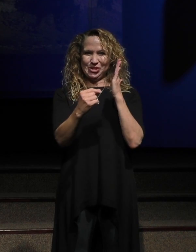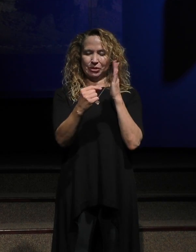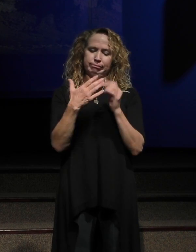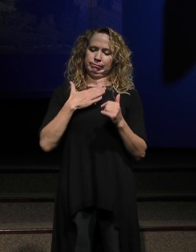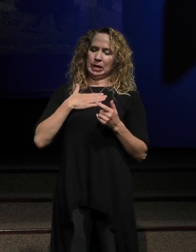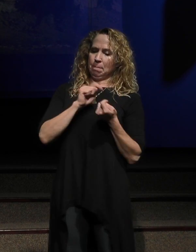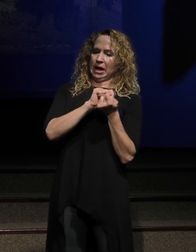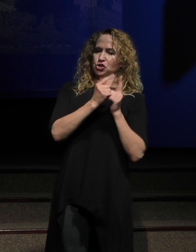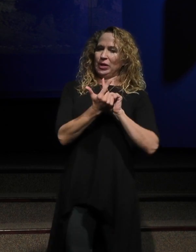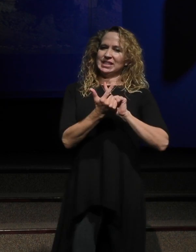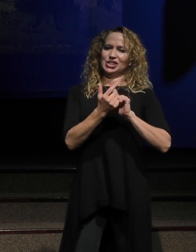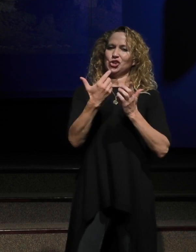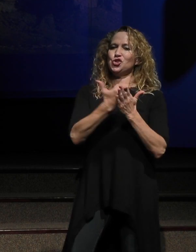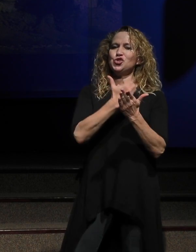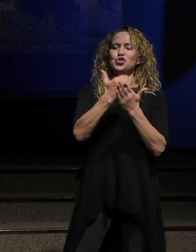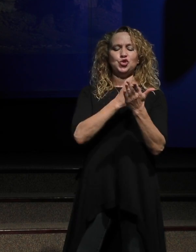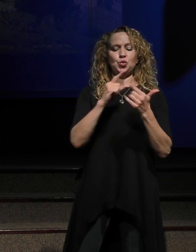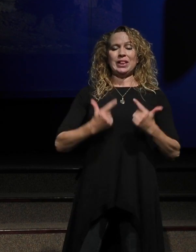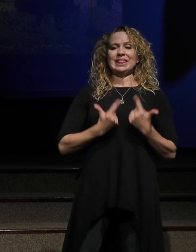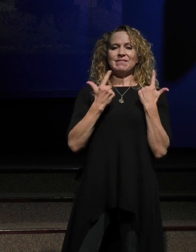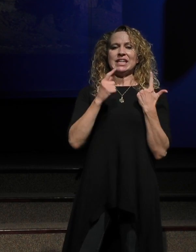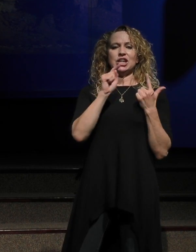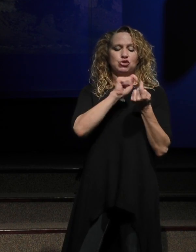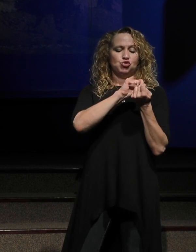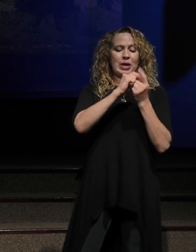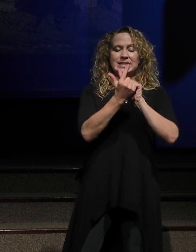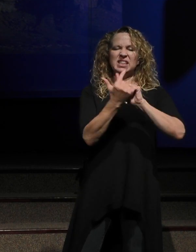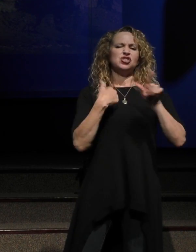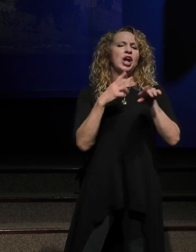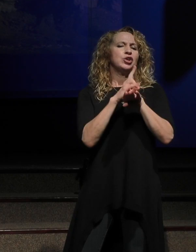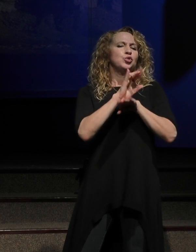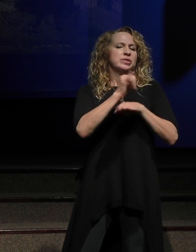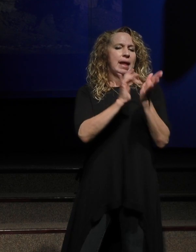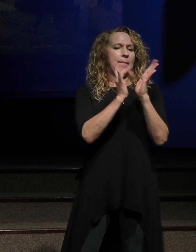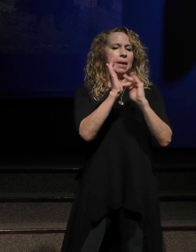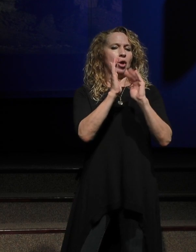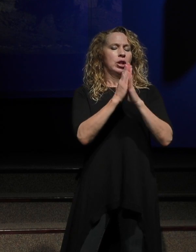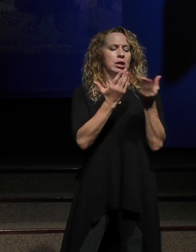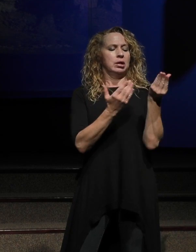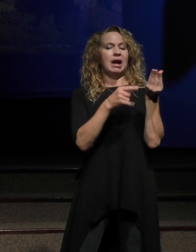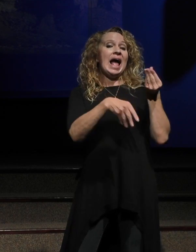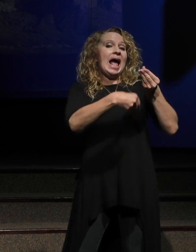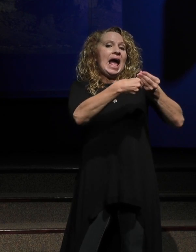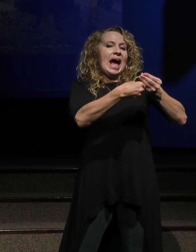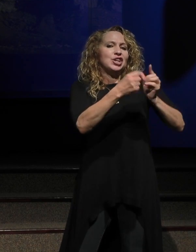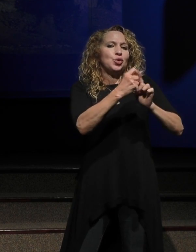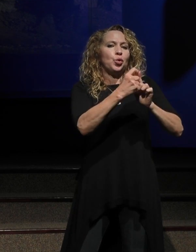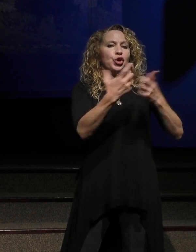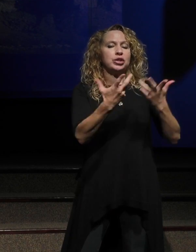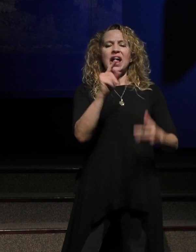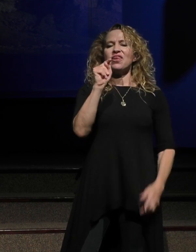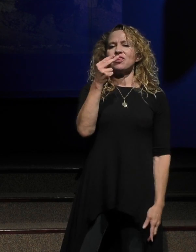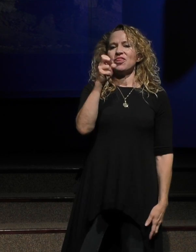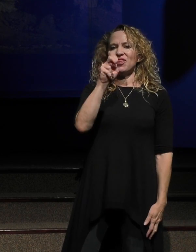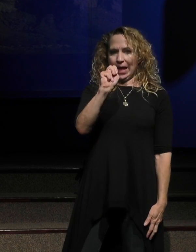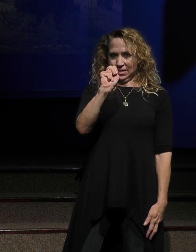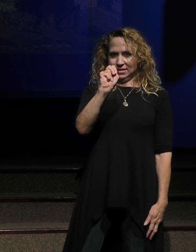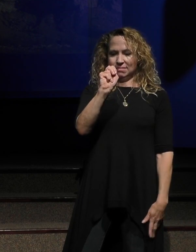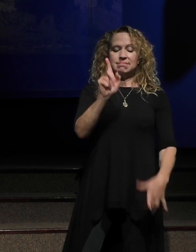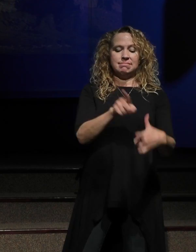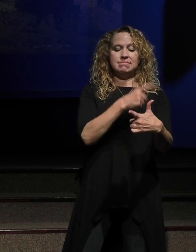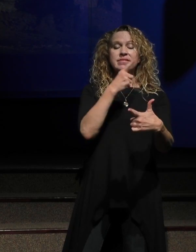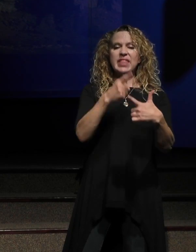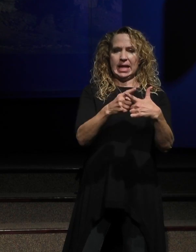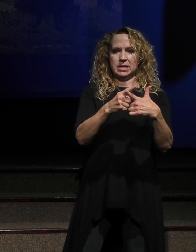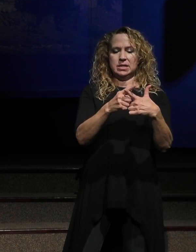the New Living Translation. I use that a lot. But they add a word, and it's then Jesus